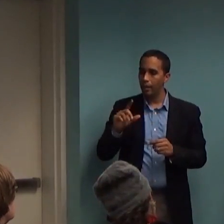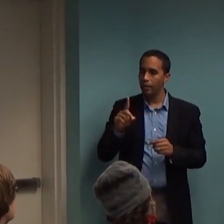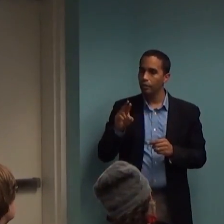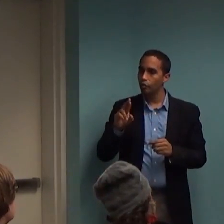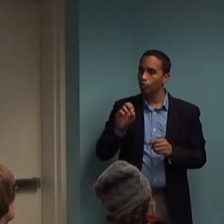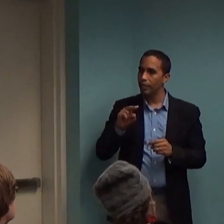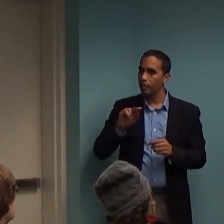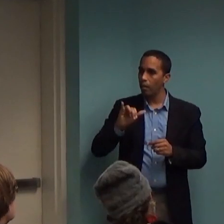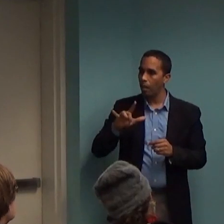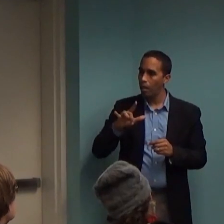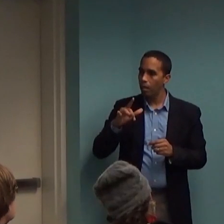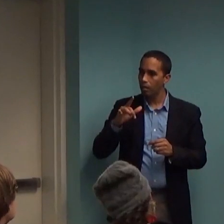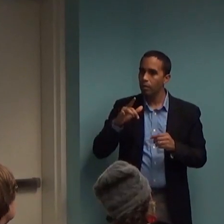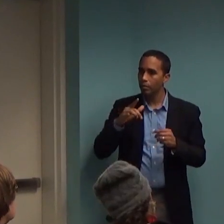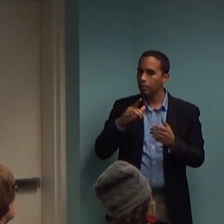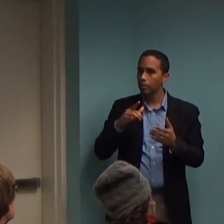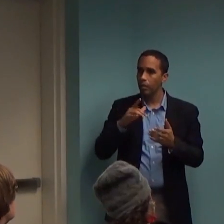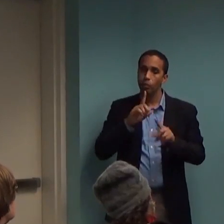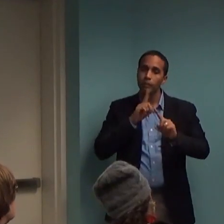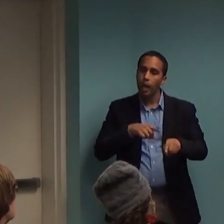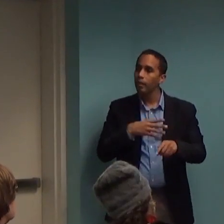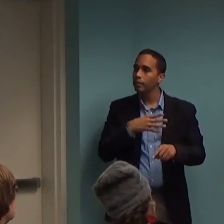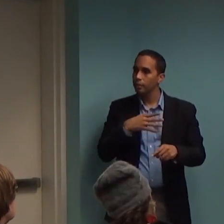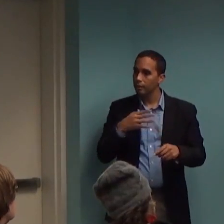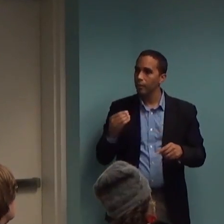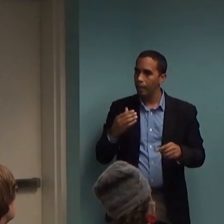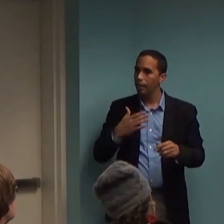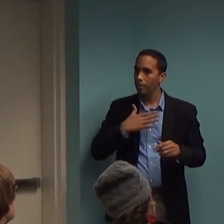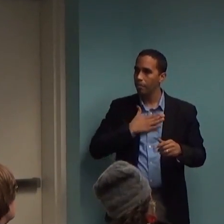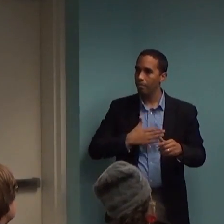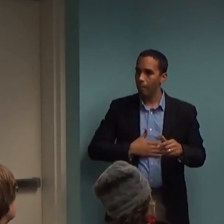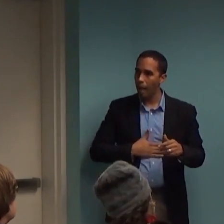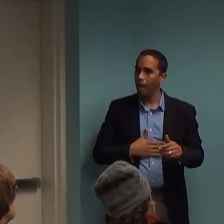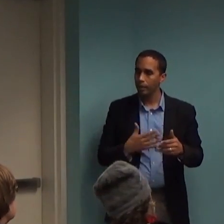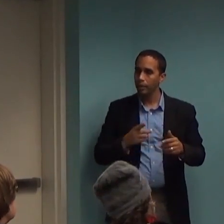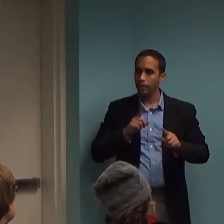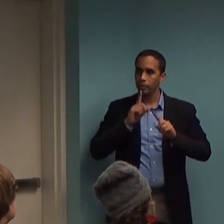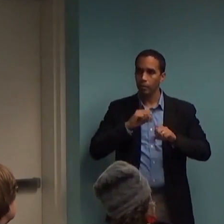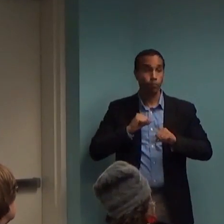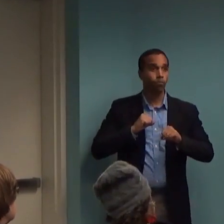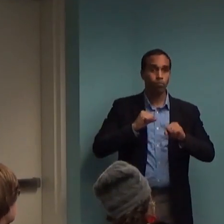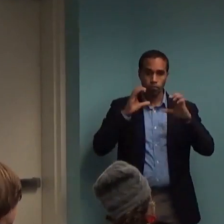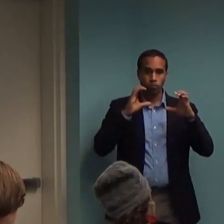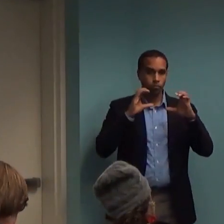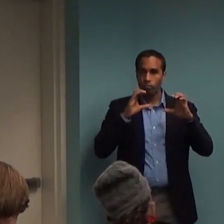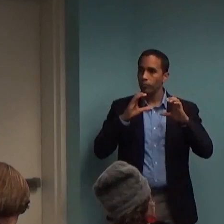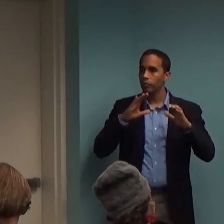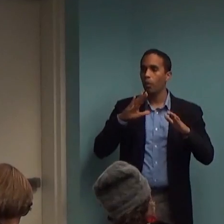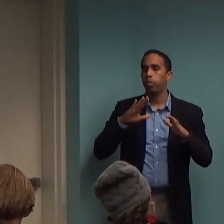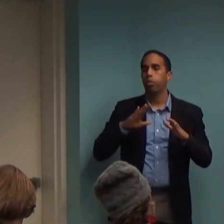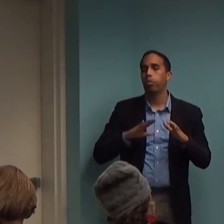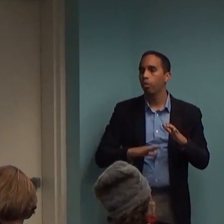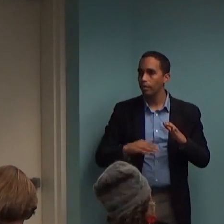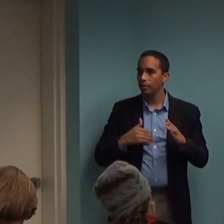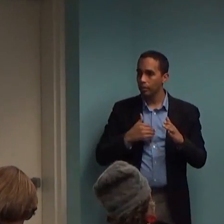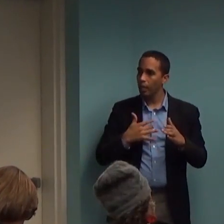anxiety response because it's a sedating agent. And my job in doing exposure therapy is to,